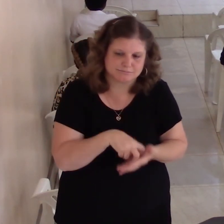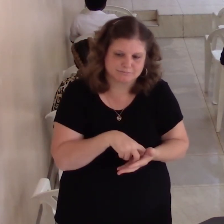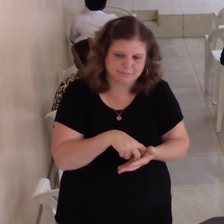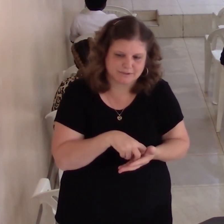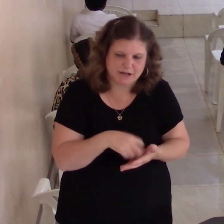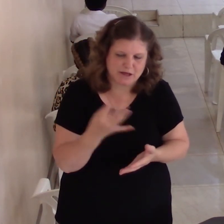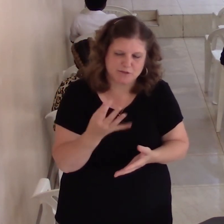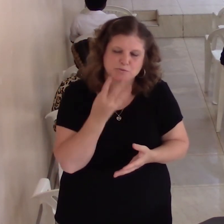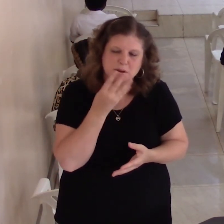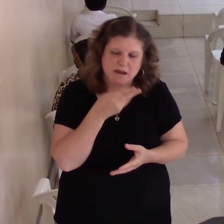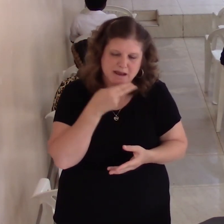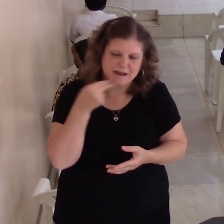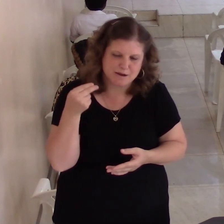and they were cast to that fight